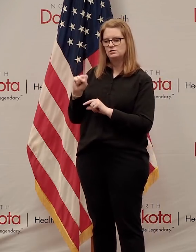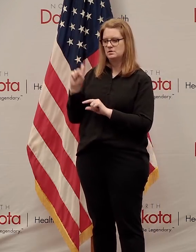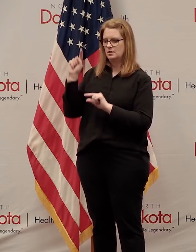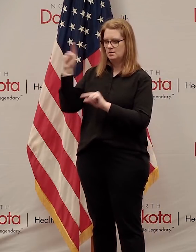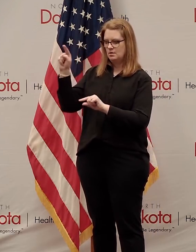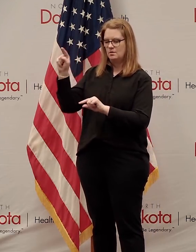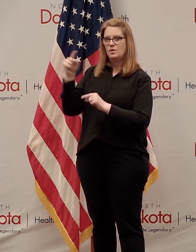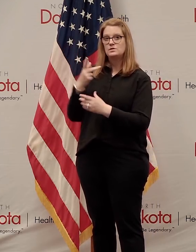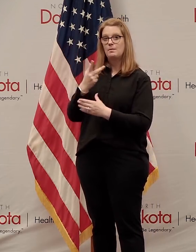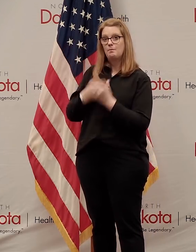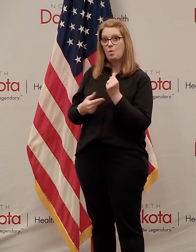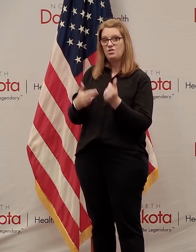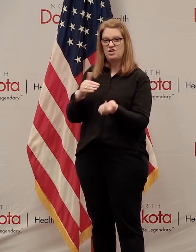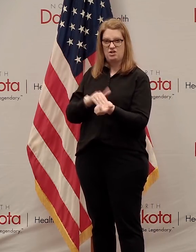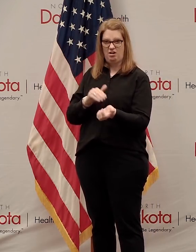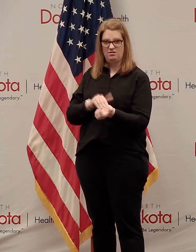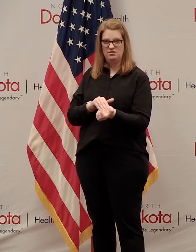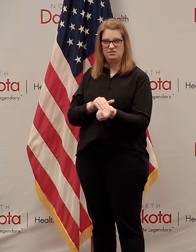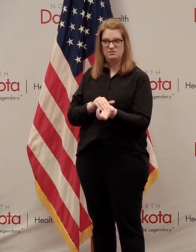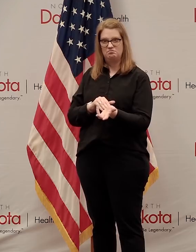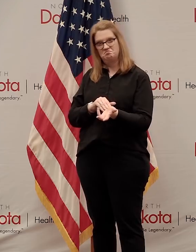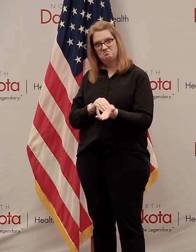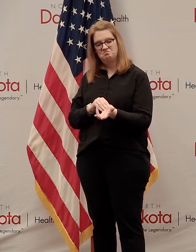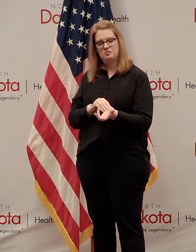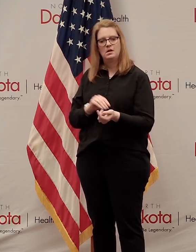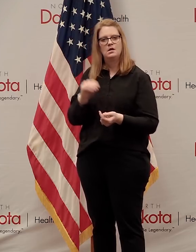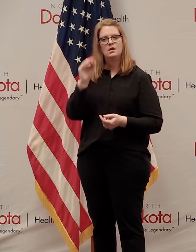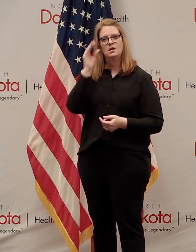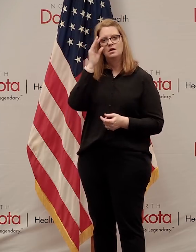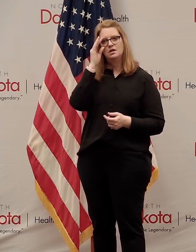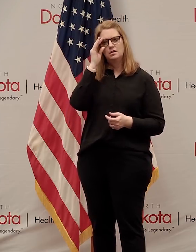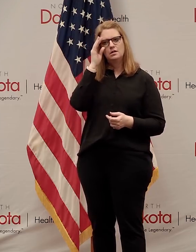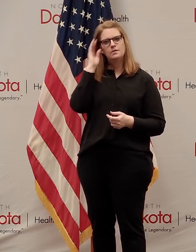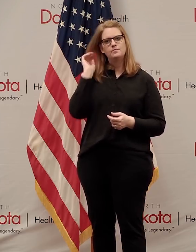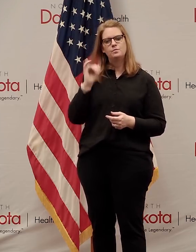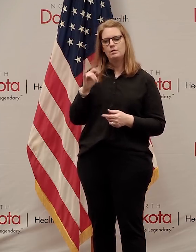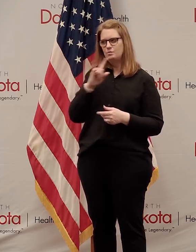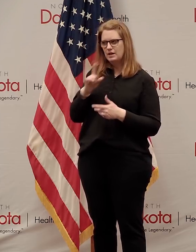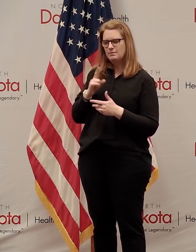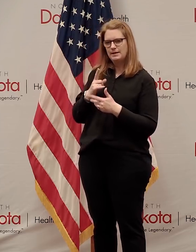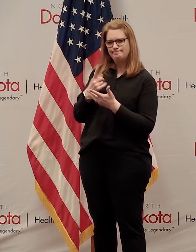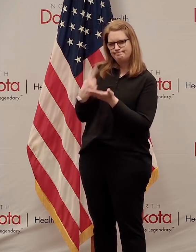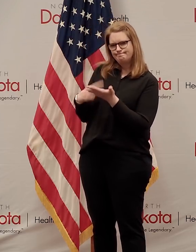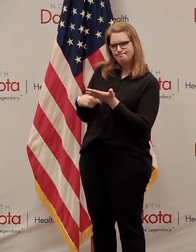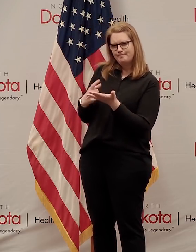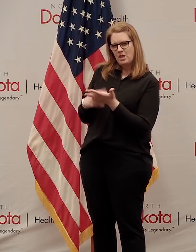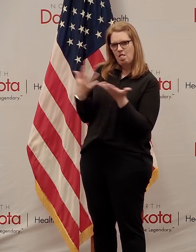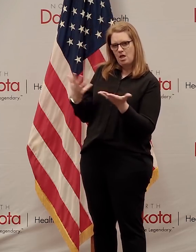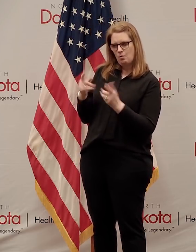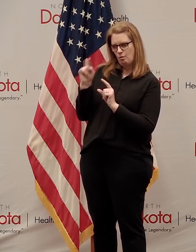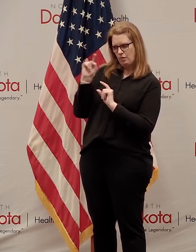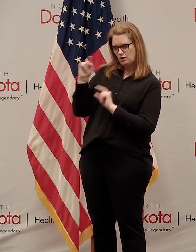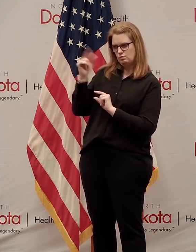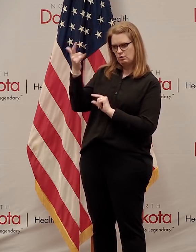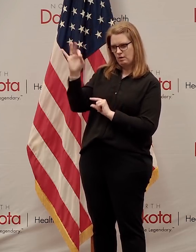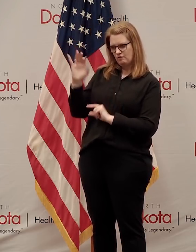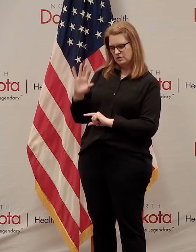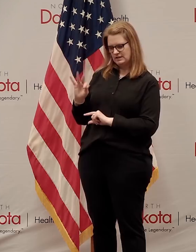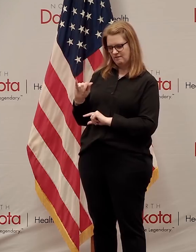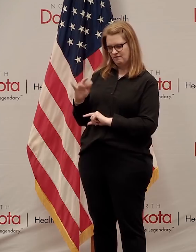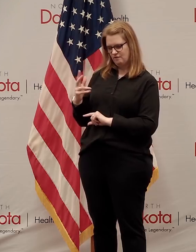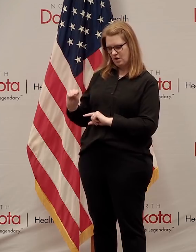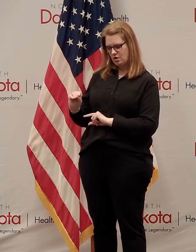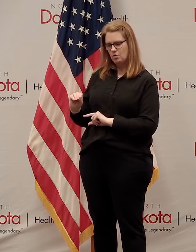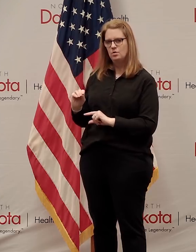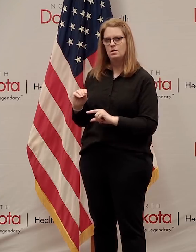are doctors. So they, we have, we've been in close contact with them. I think again, we look at the